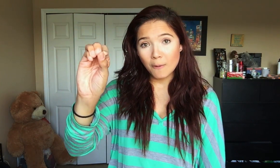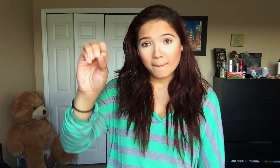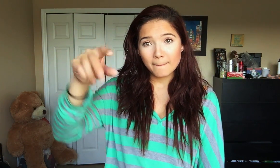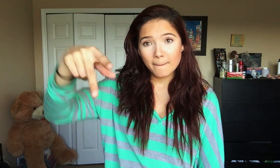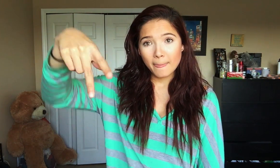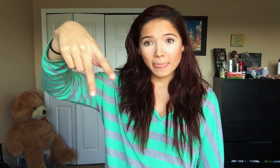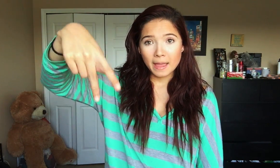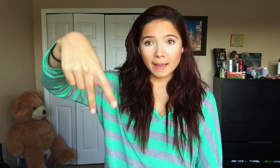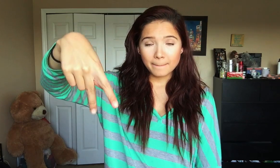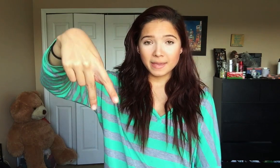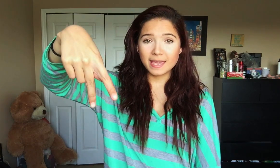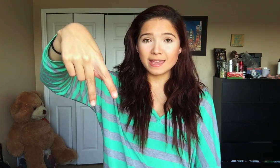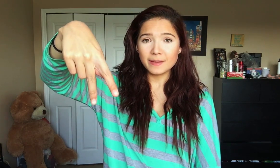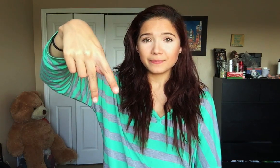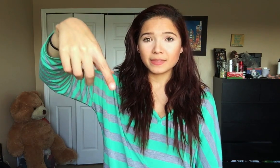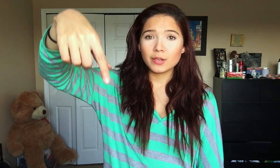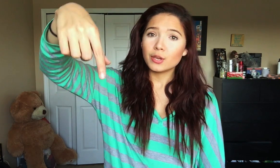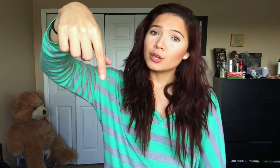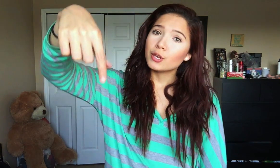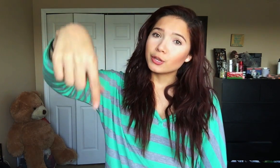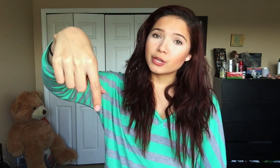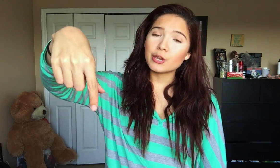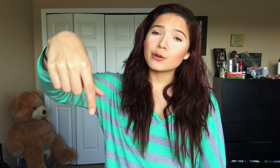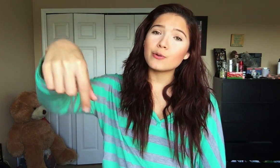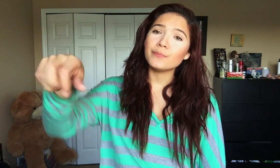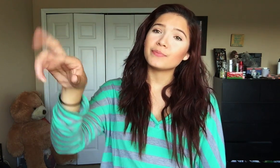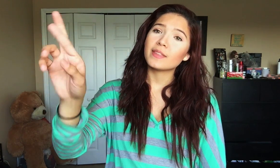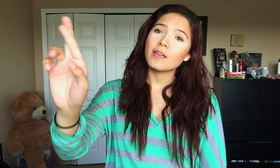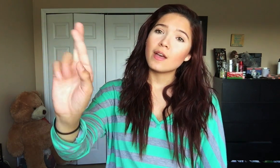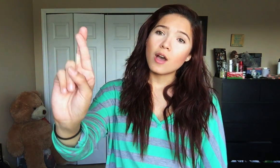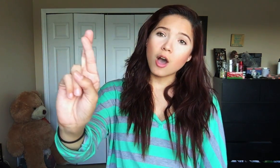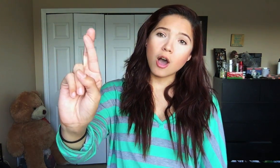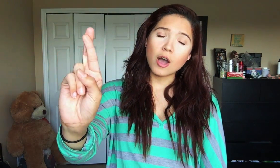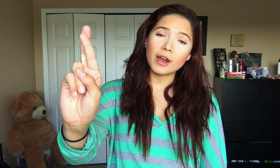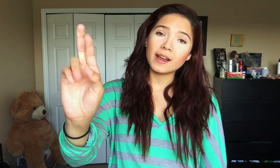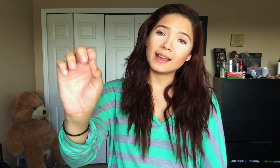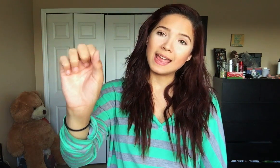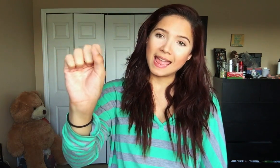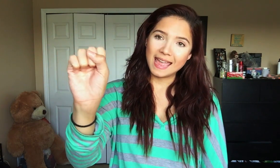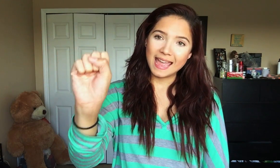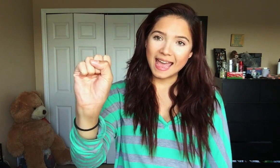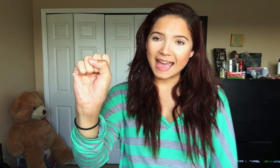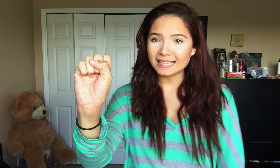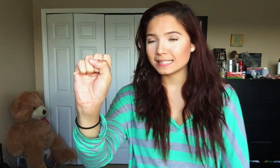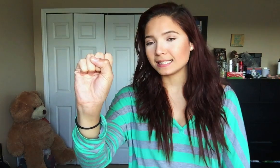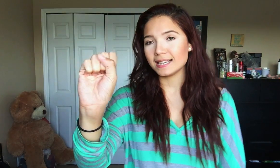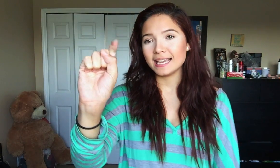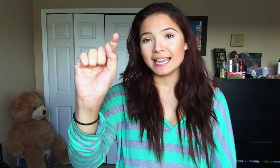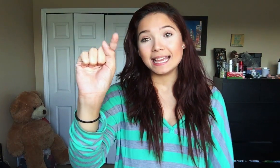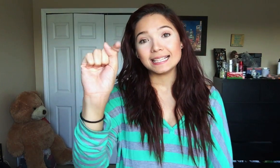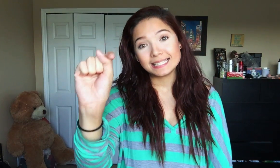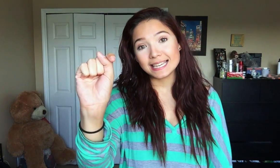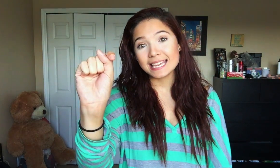P Q R S T